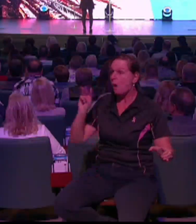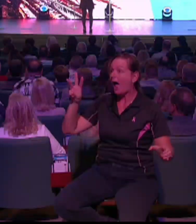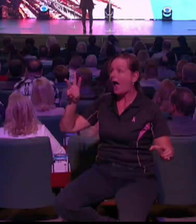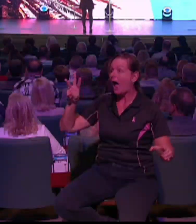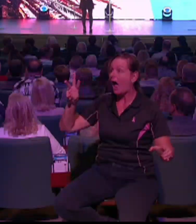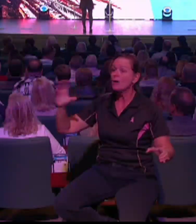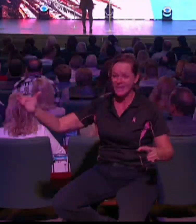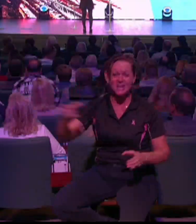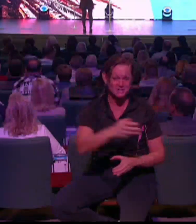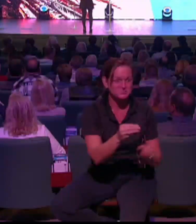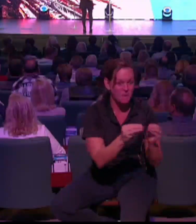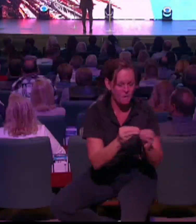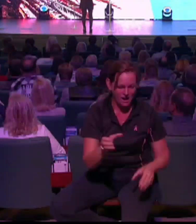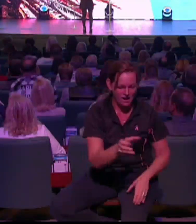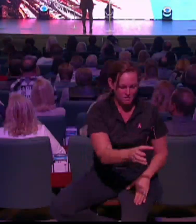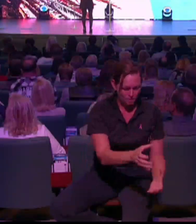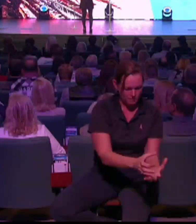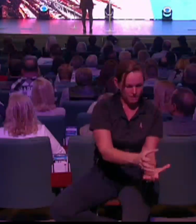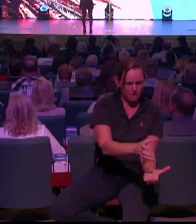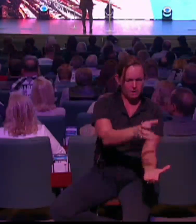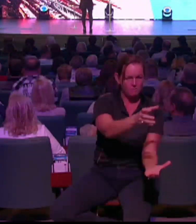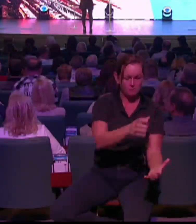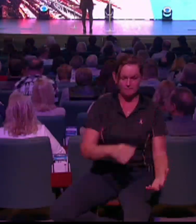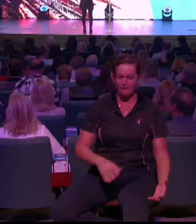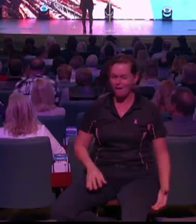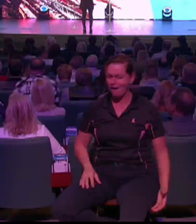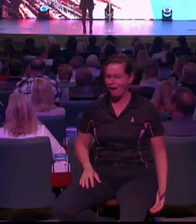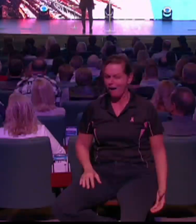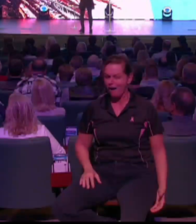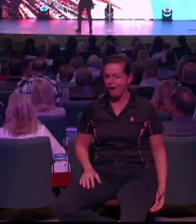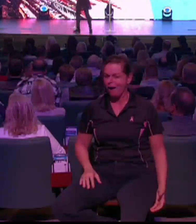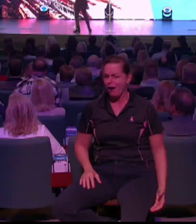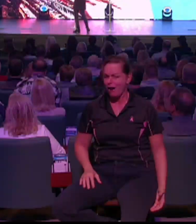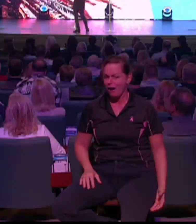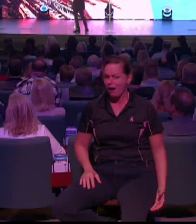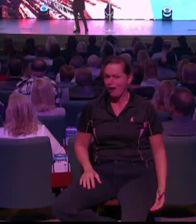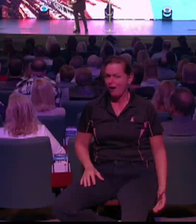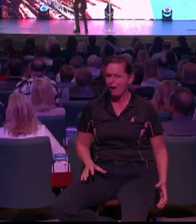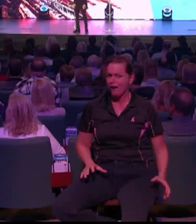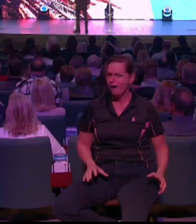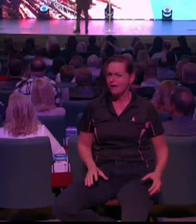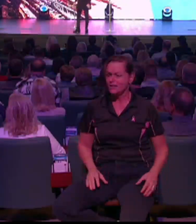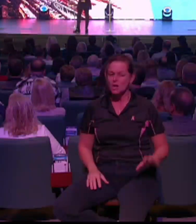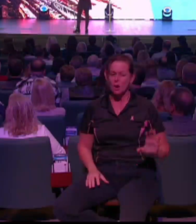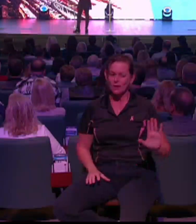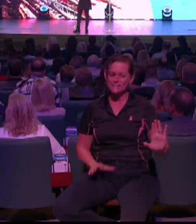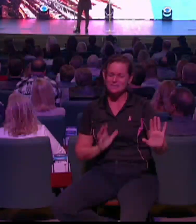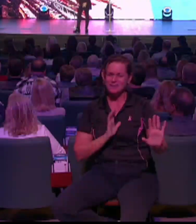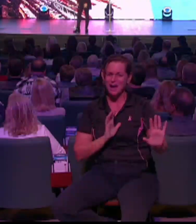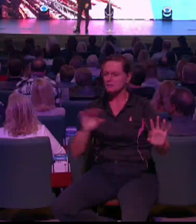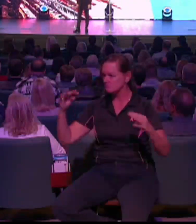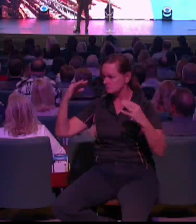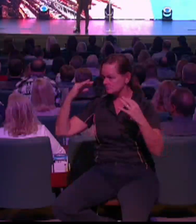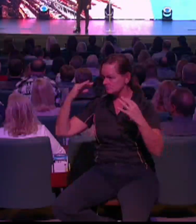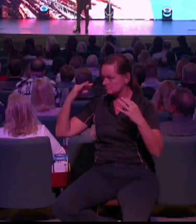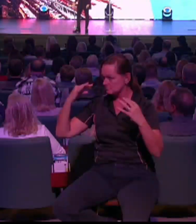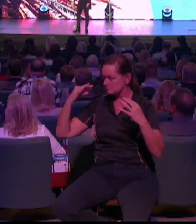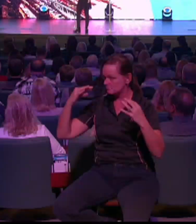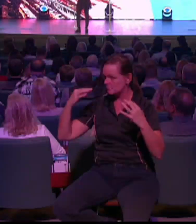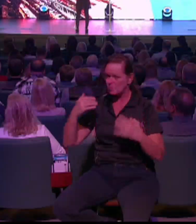so they gave me like an entire gallon of it. And I was like, no, seriously, you need to keep it. And the people were looking at me like, we can't take you anywhere. This is